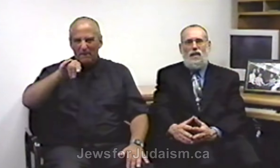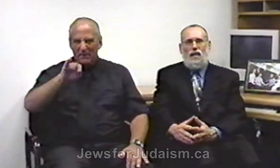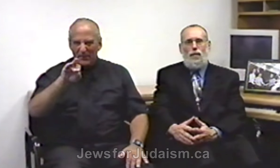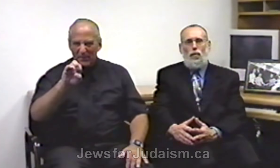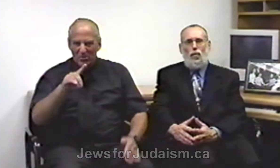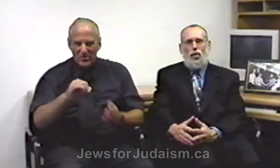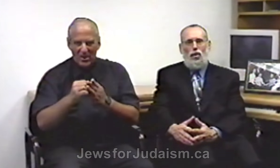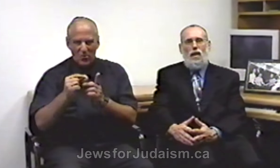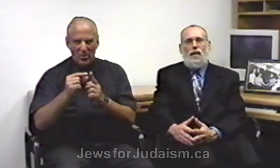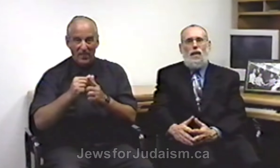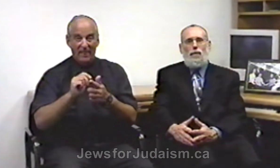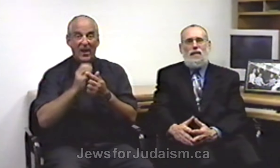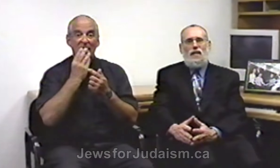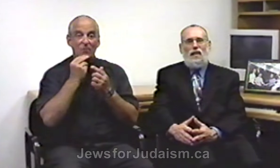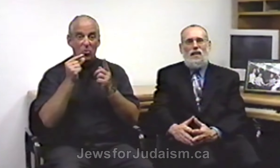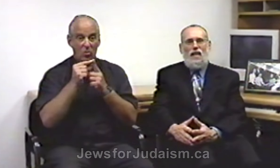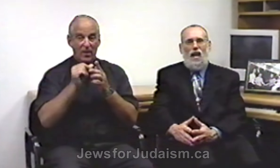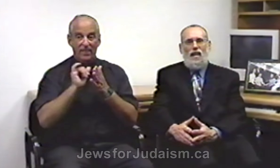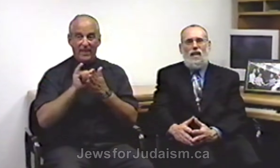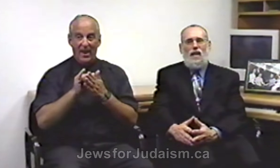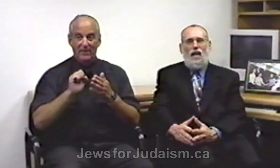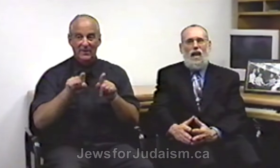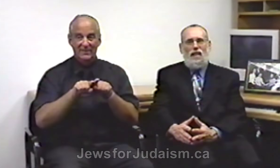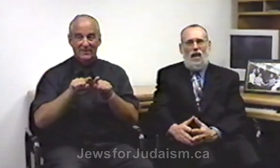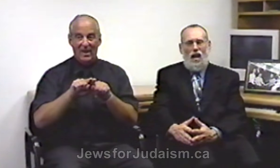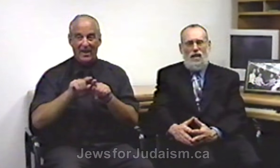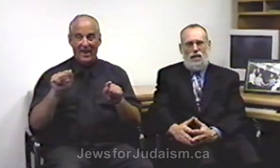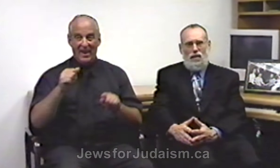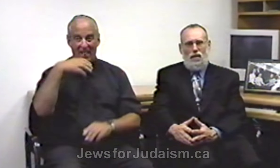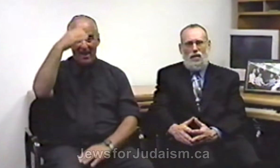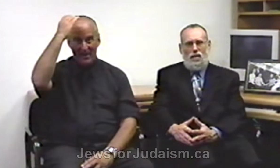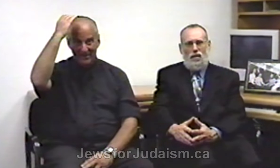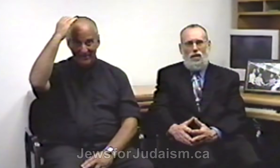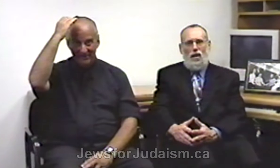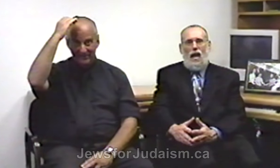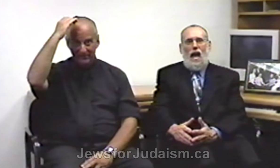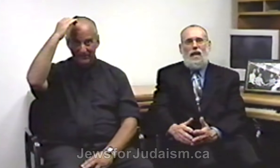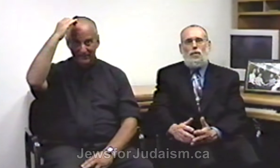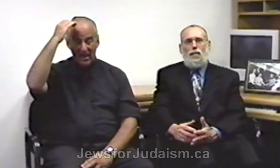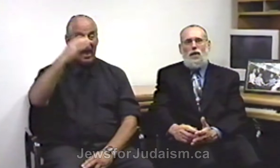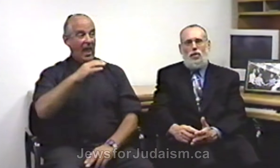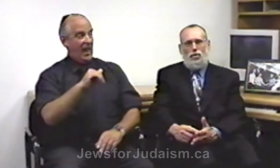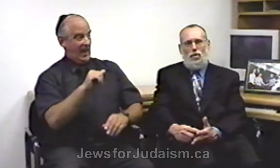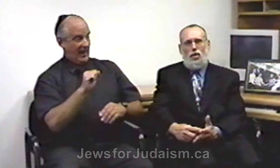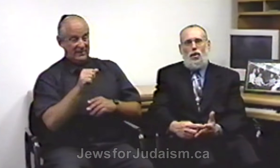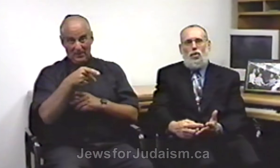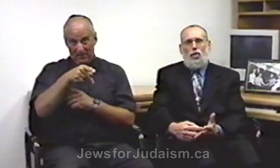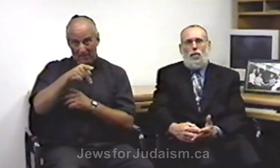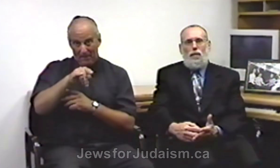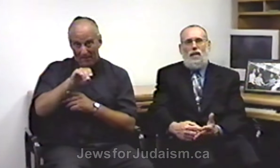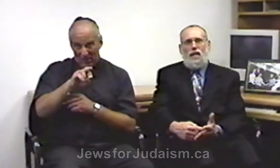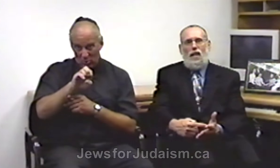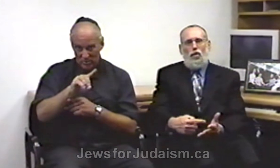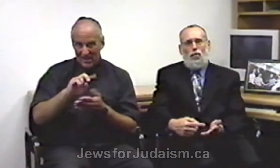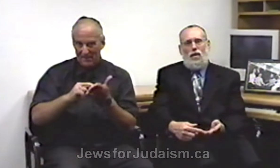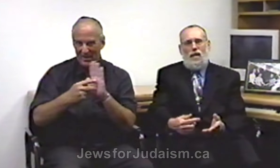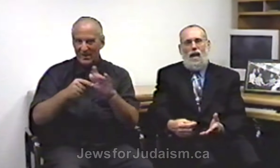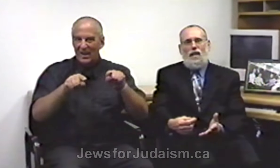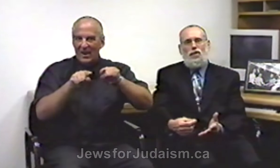the Hebrew word that means like a lion as pierced meaning that you have taken